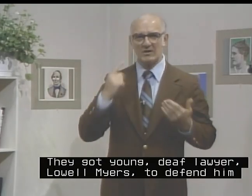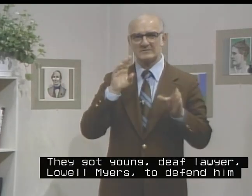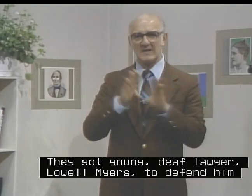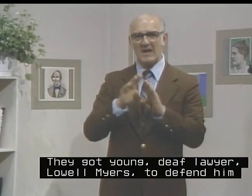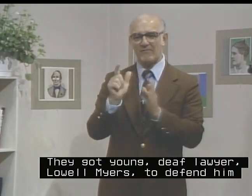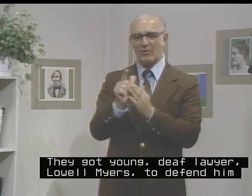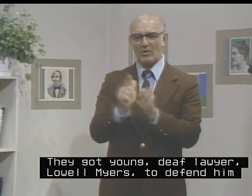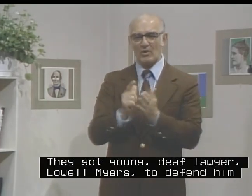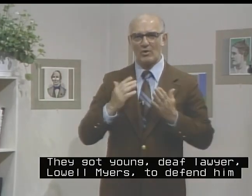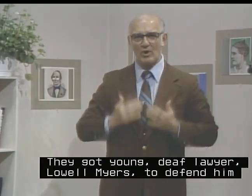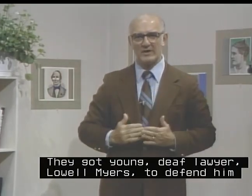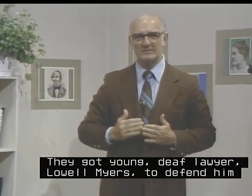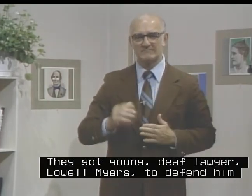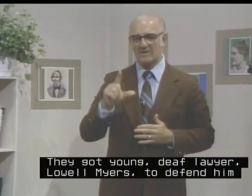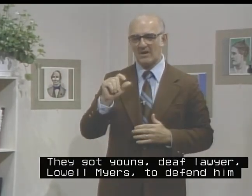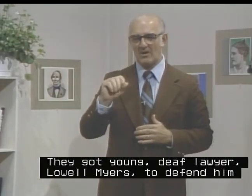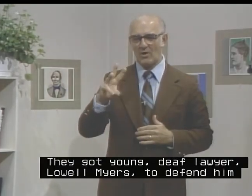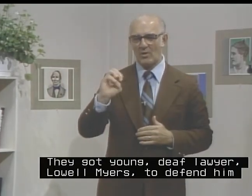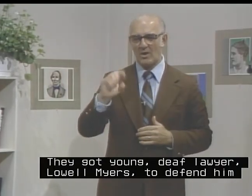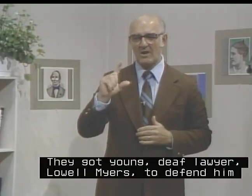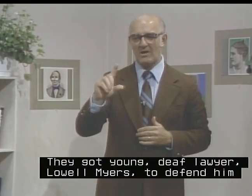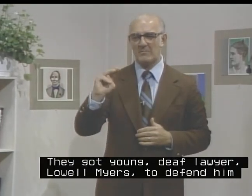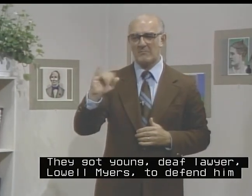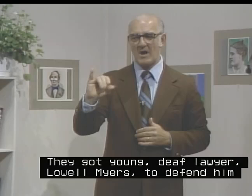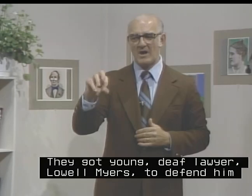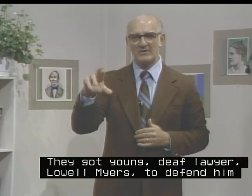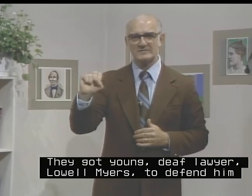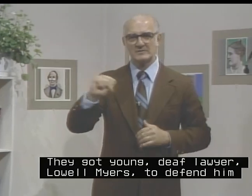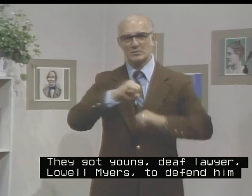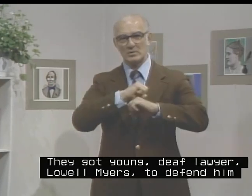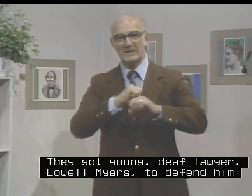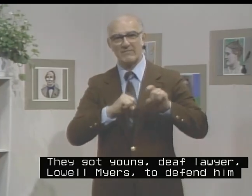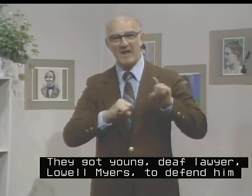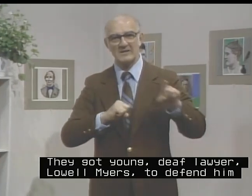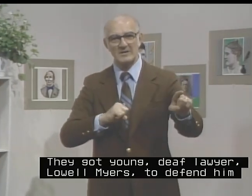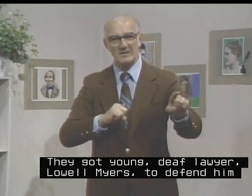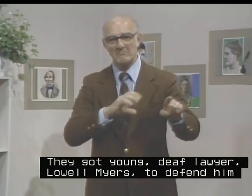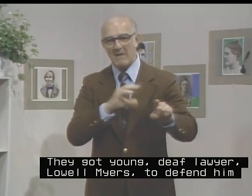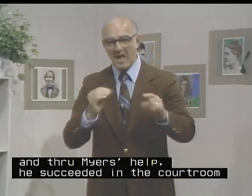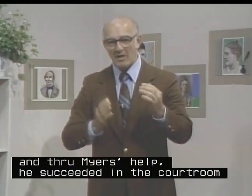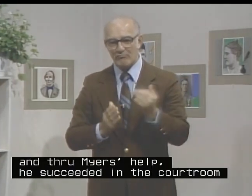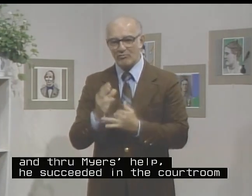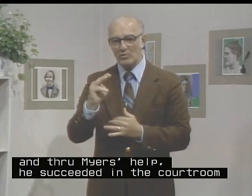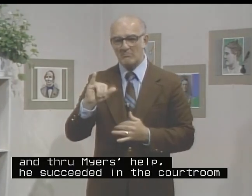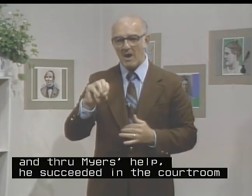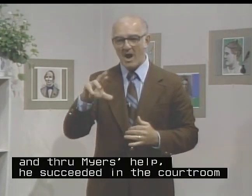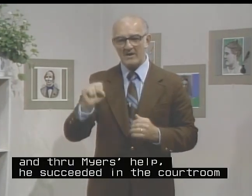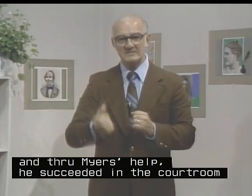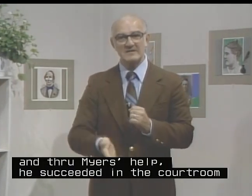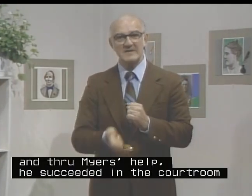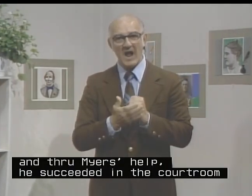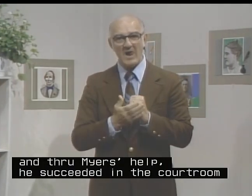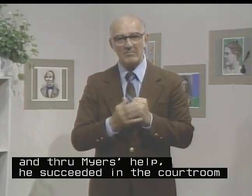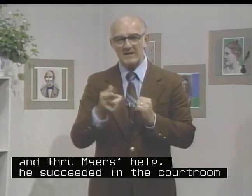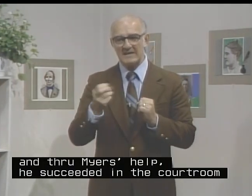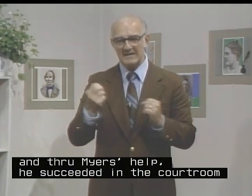deaf lawyer Lowell Myers to defend him. Through Myers' help, he